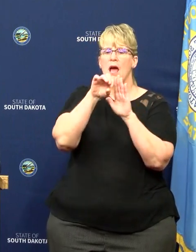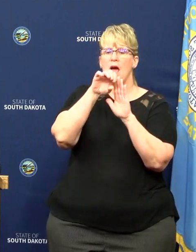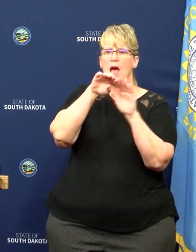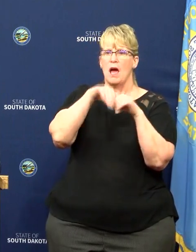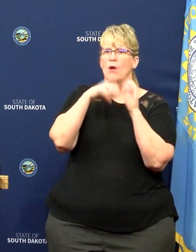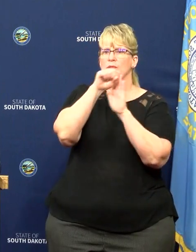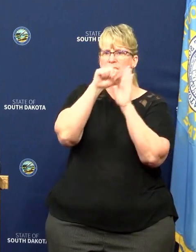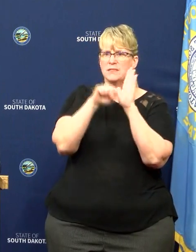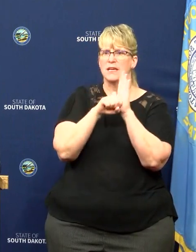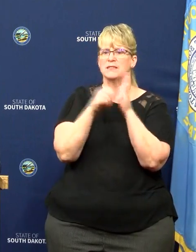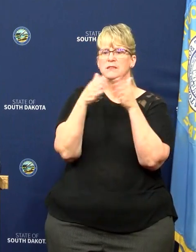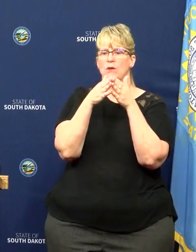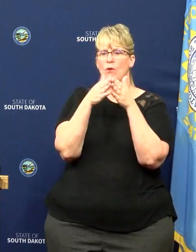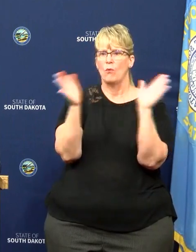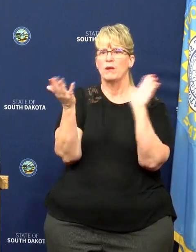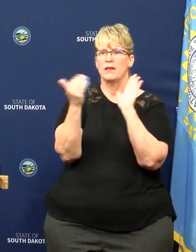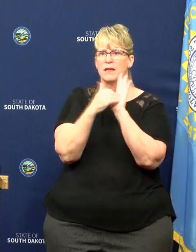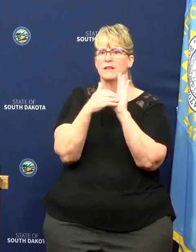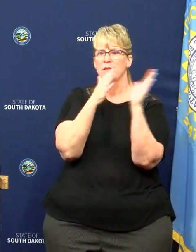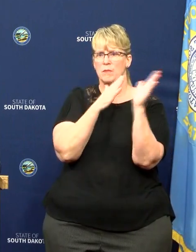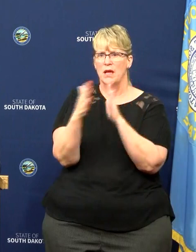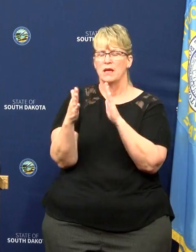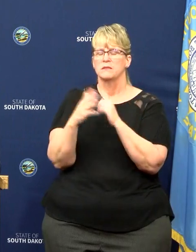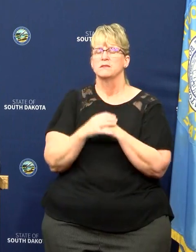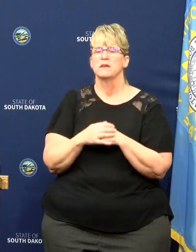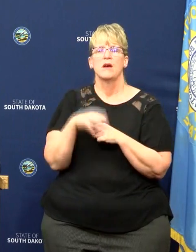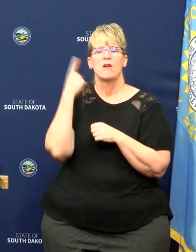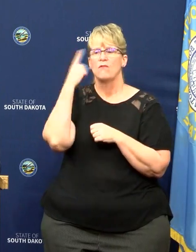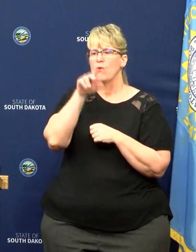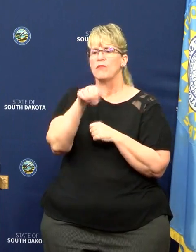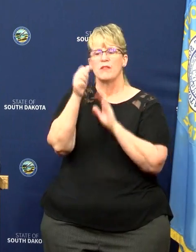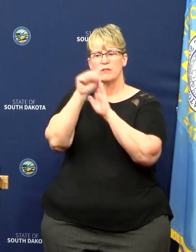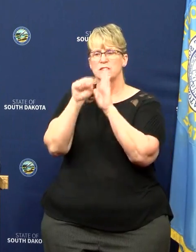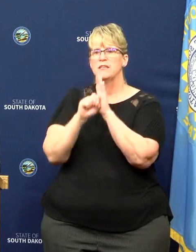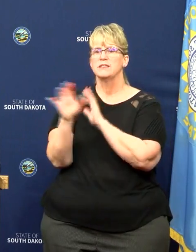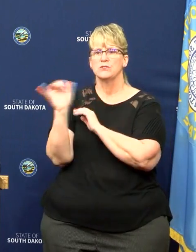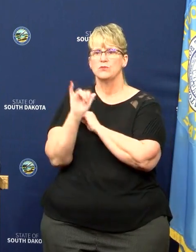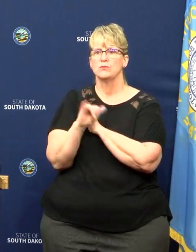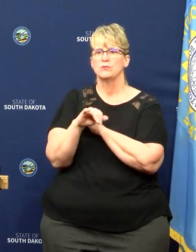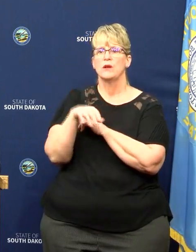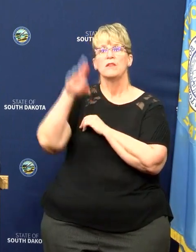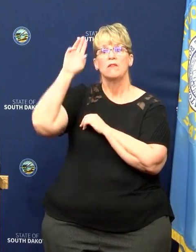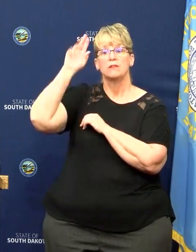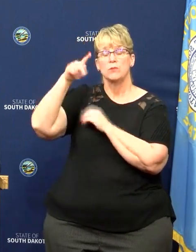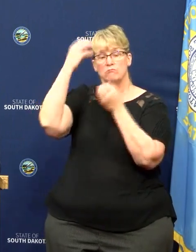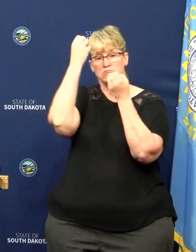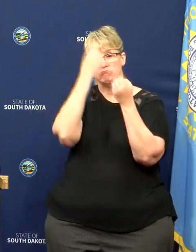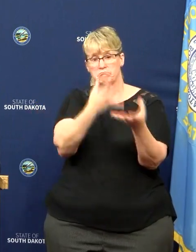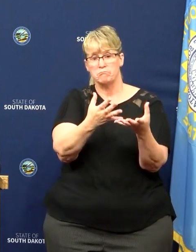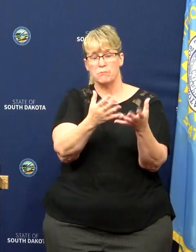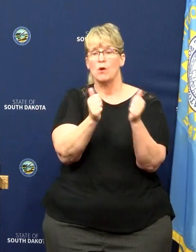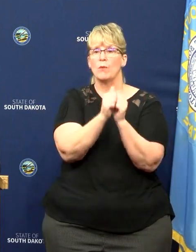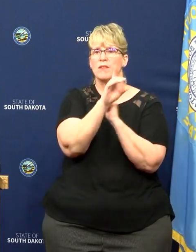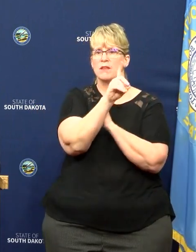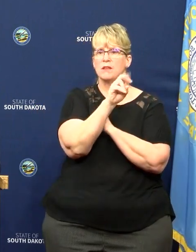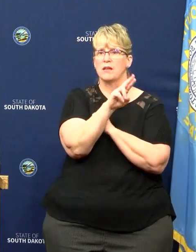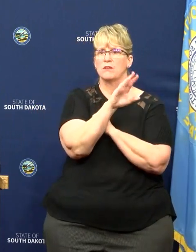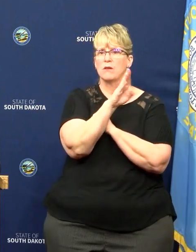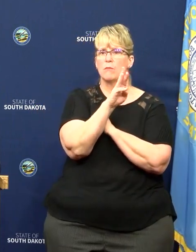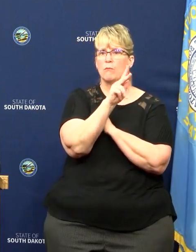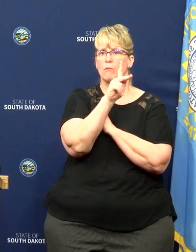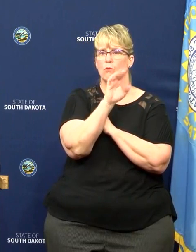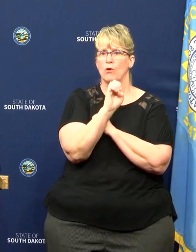were doing and how reopening plans were going. For many of the other states, so he gave an update as well as Dr. Birx